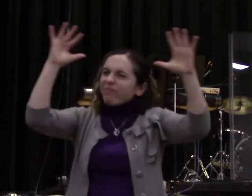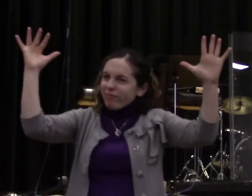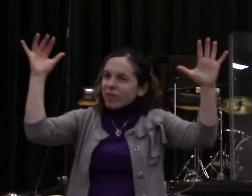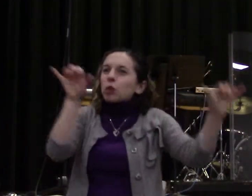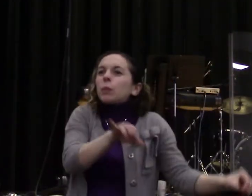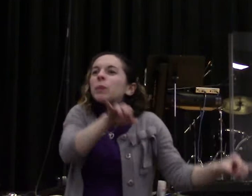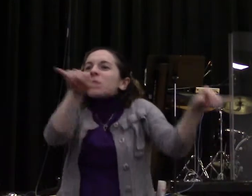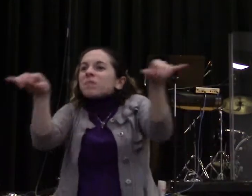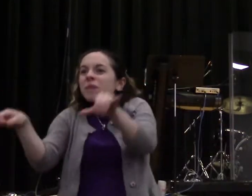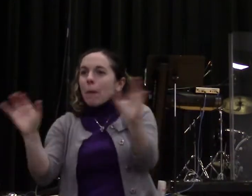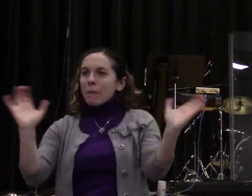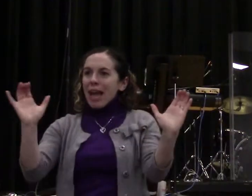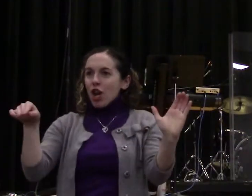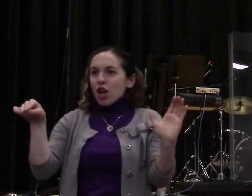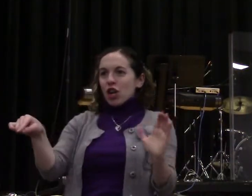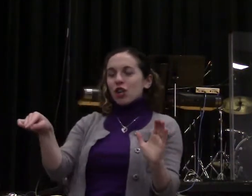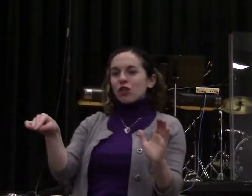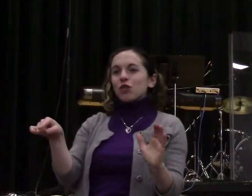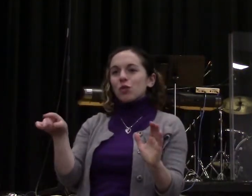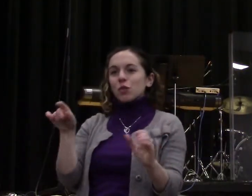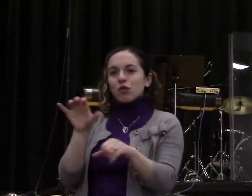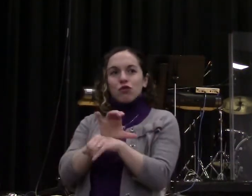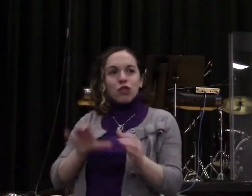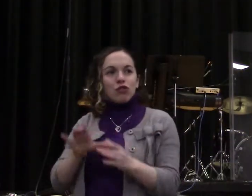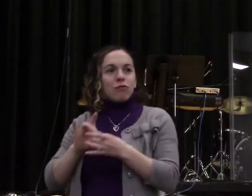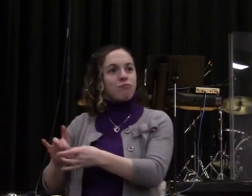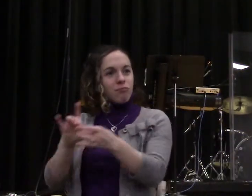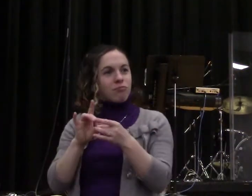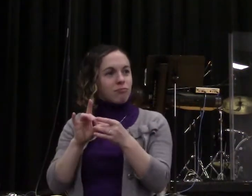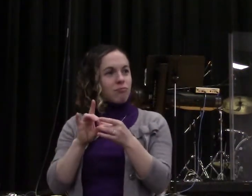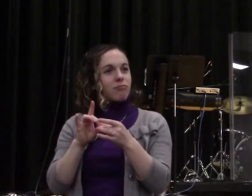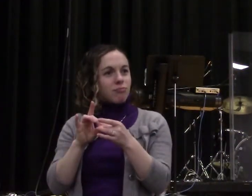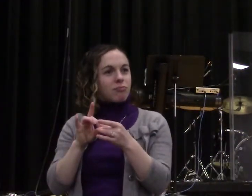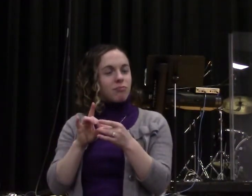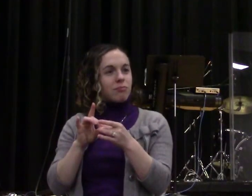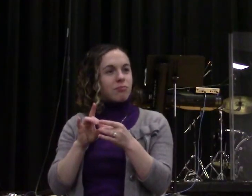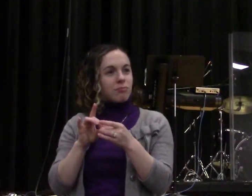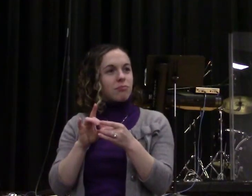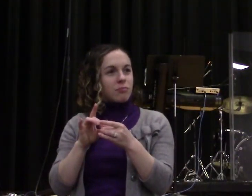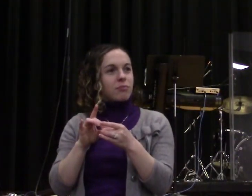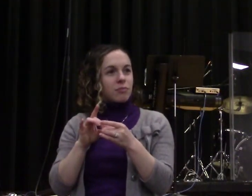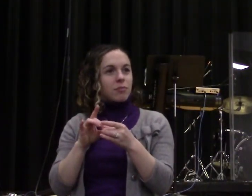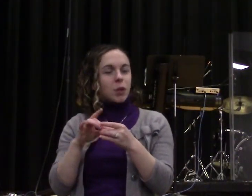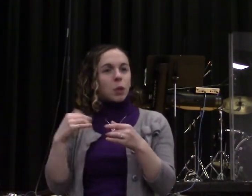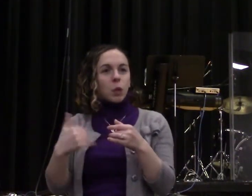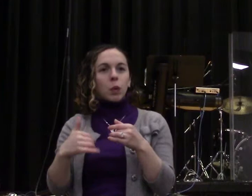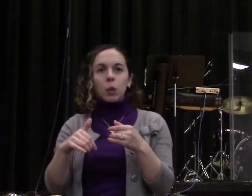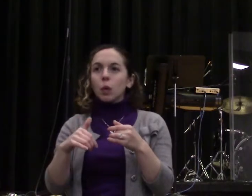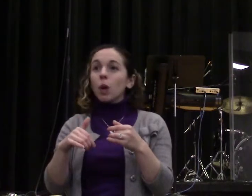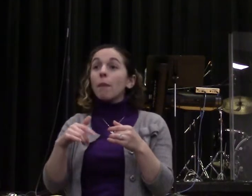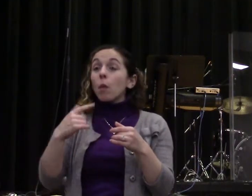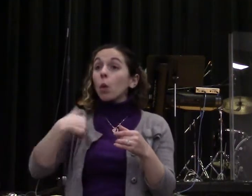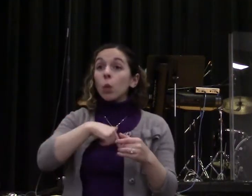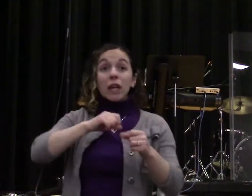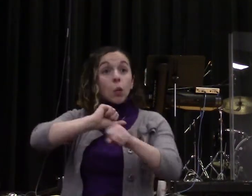Jersey. It's an impossibility. But that is the power of unity, when brothers